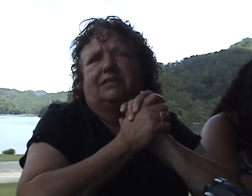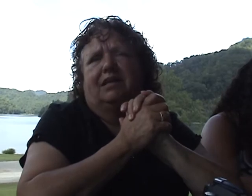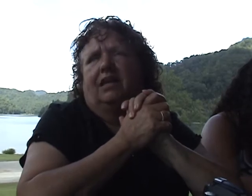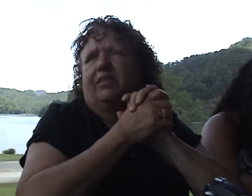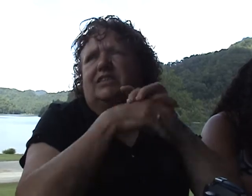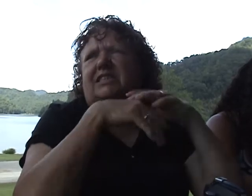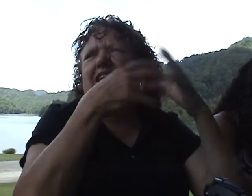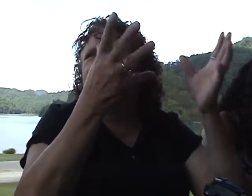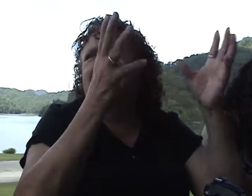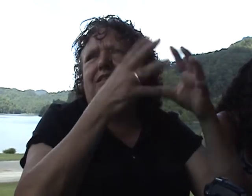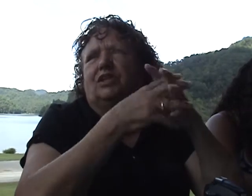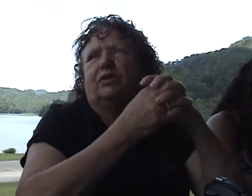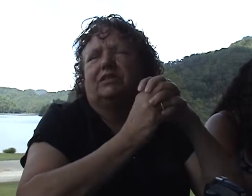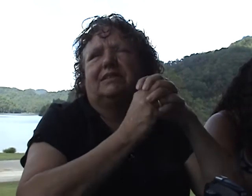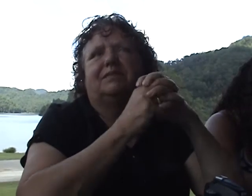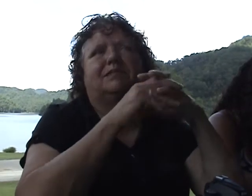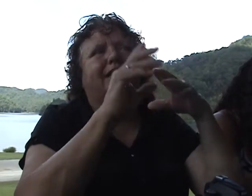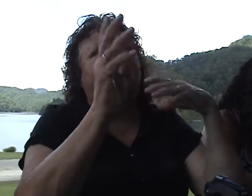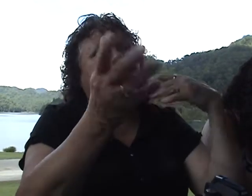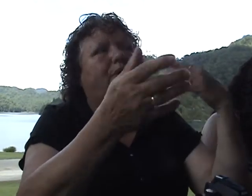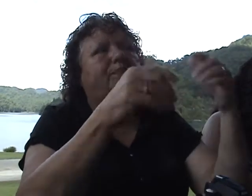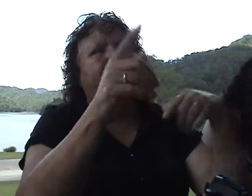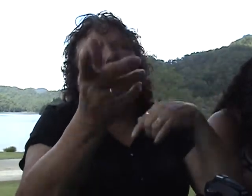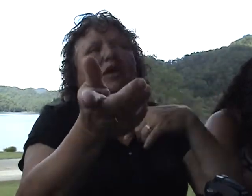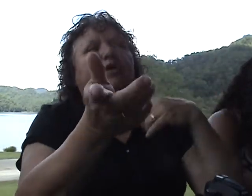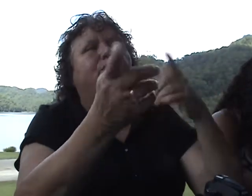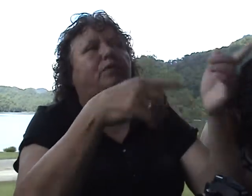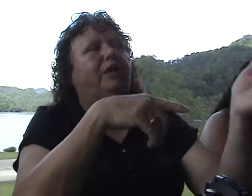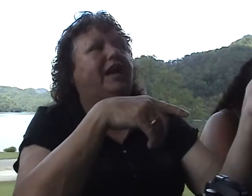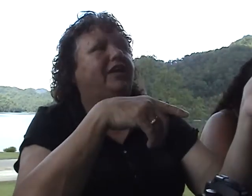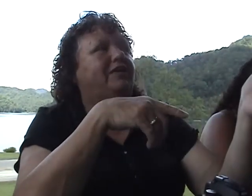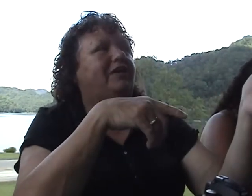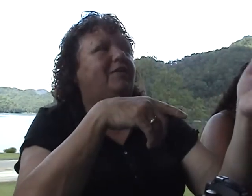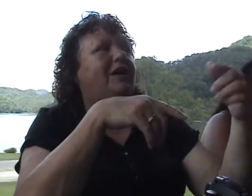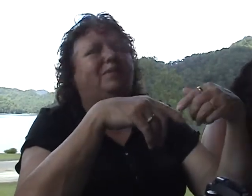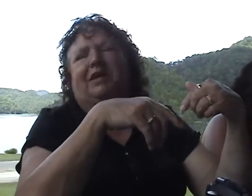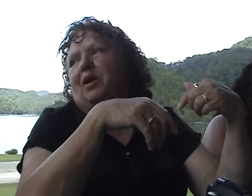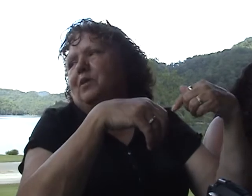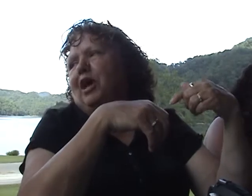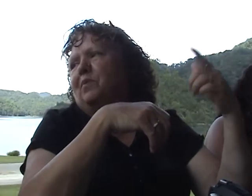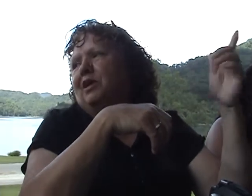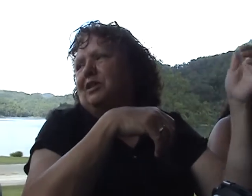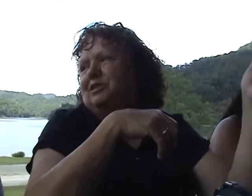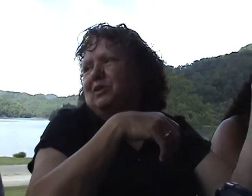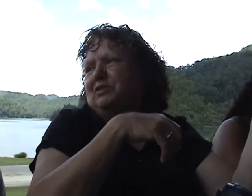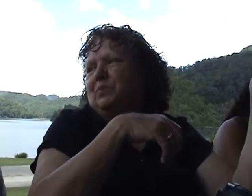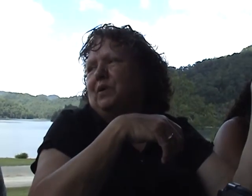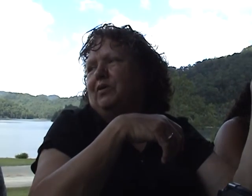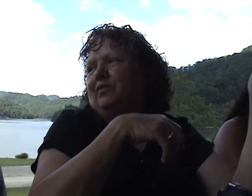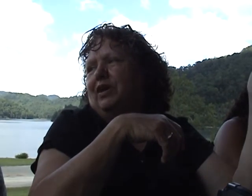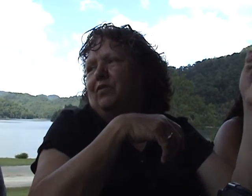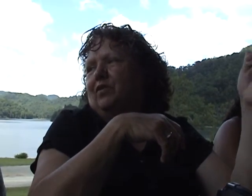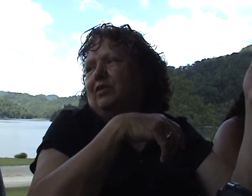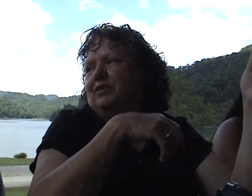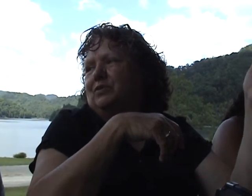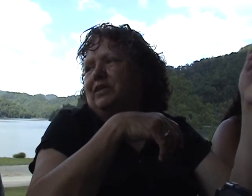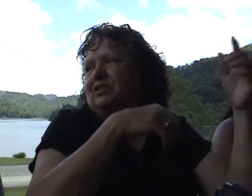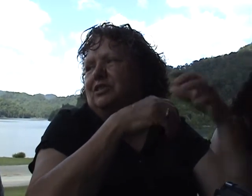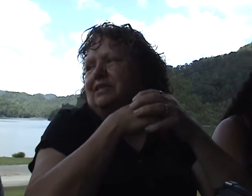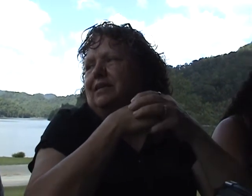there's tons, you know, it just seems like they show up. And like when we got here today, Bob would come and got me because there was a butterfly over on the tree. And she said,